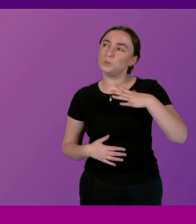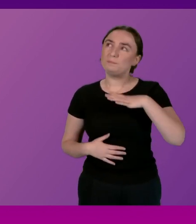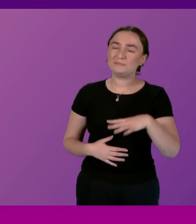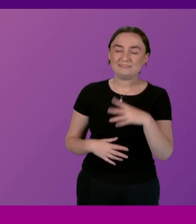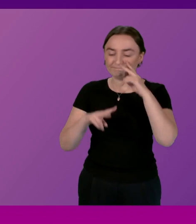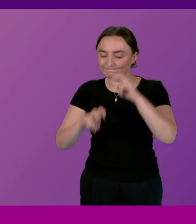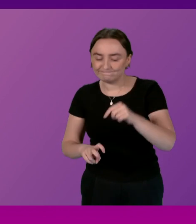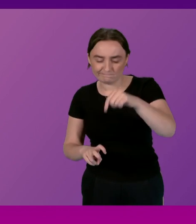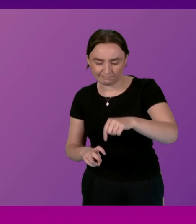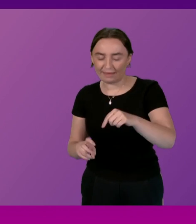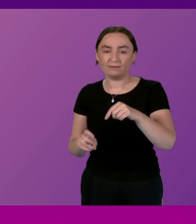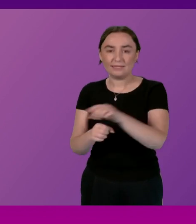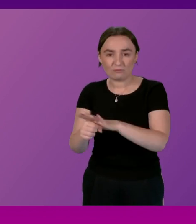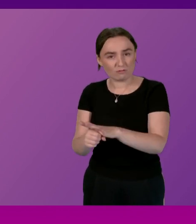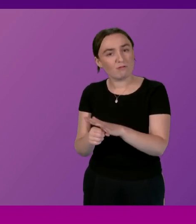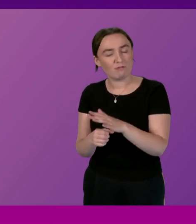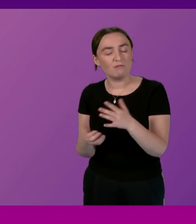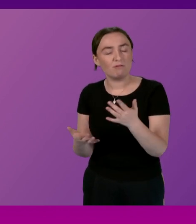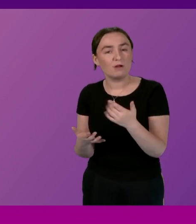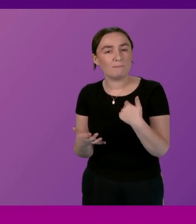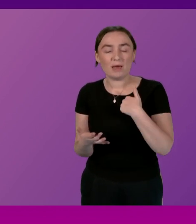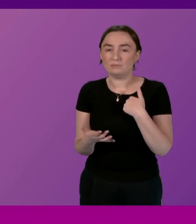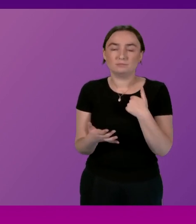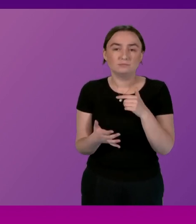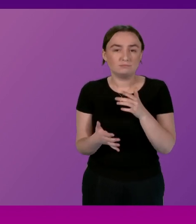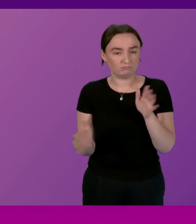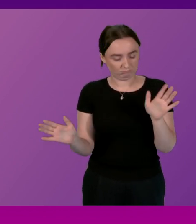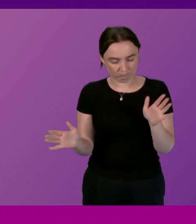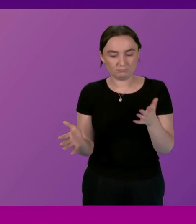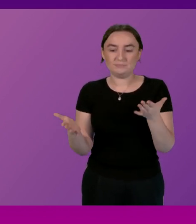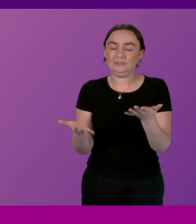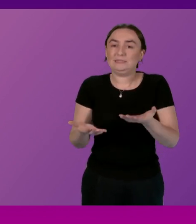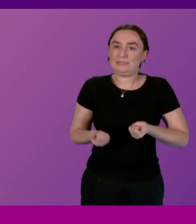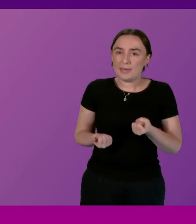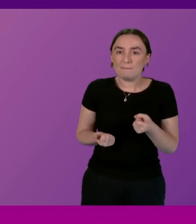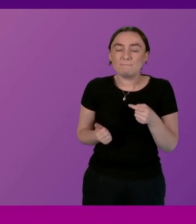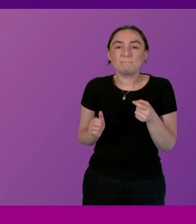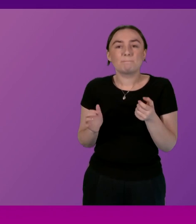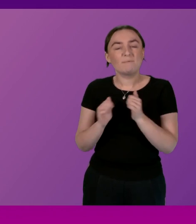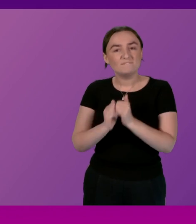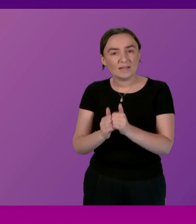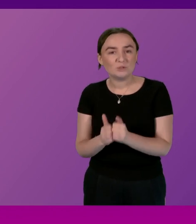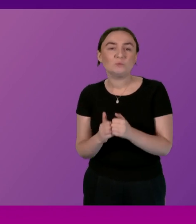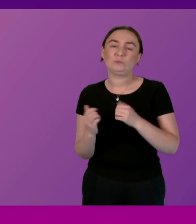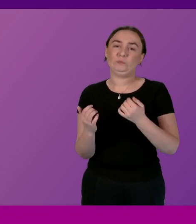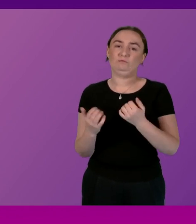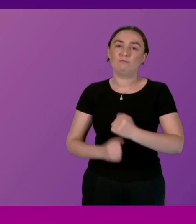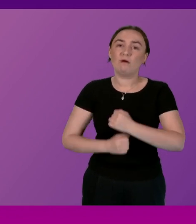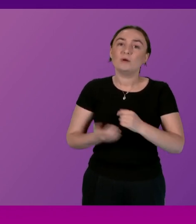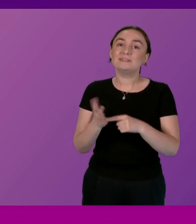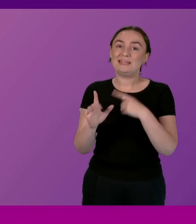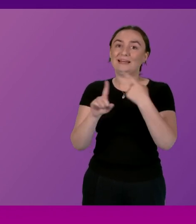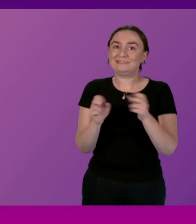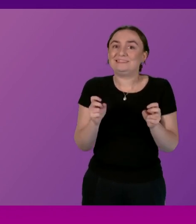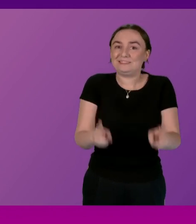regard but I don't flinch away from or shy away from the values of our taxation system which